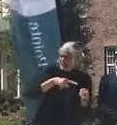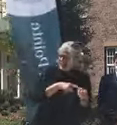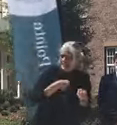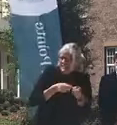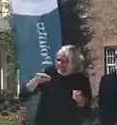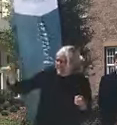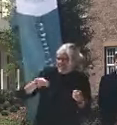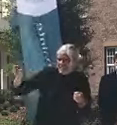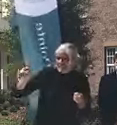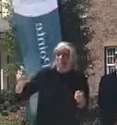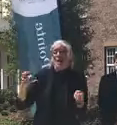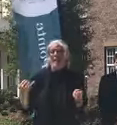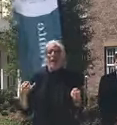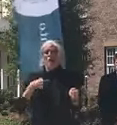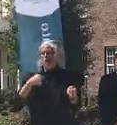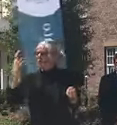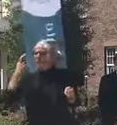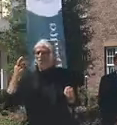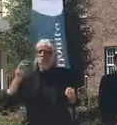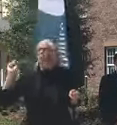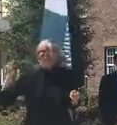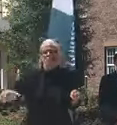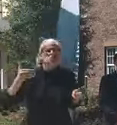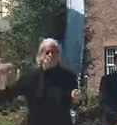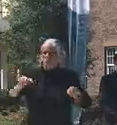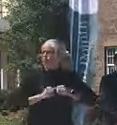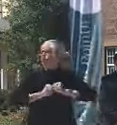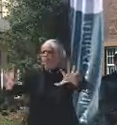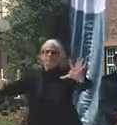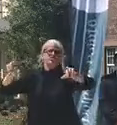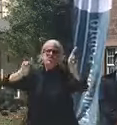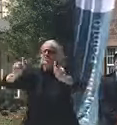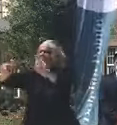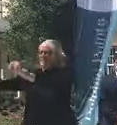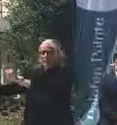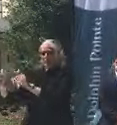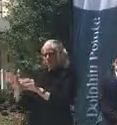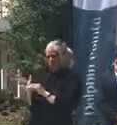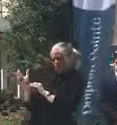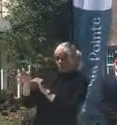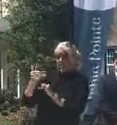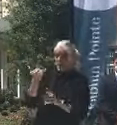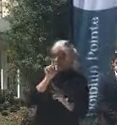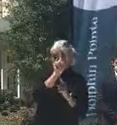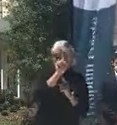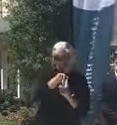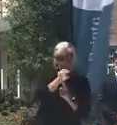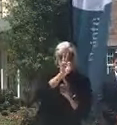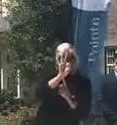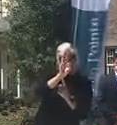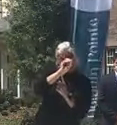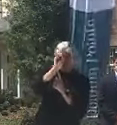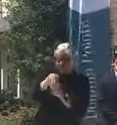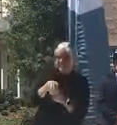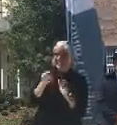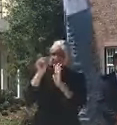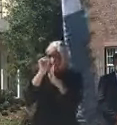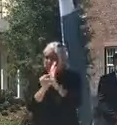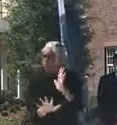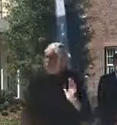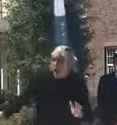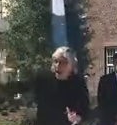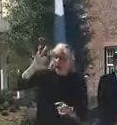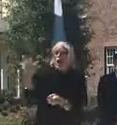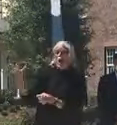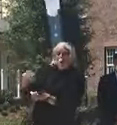expanded where pretty much anyone can come to these drive-thru sites. But you're looking at 1.9 percent statewide. That includes Miami in those